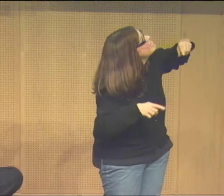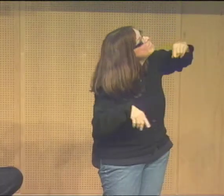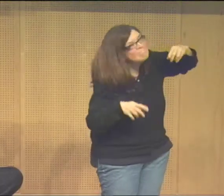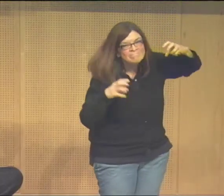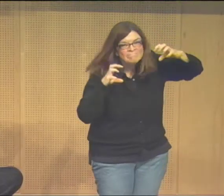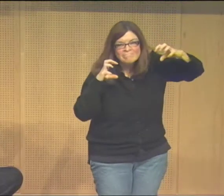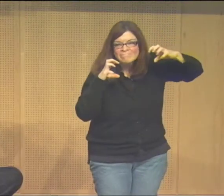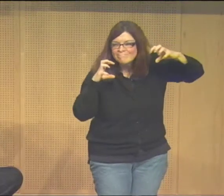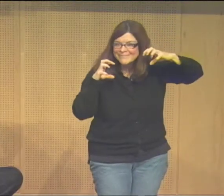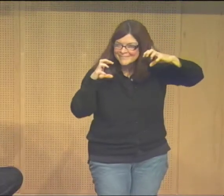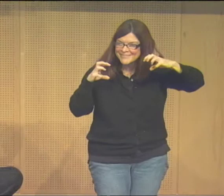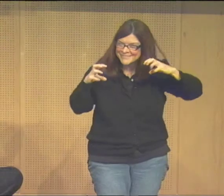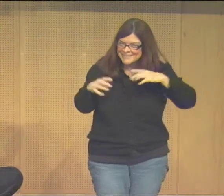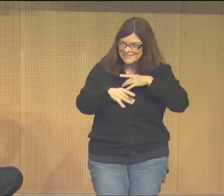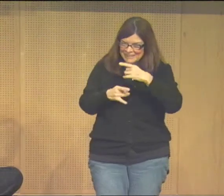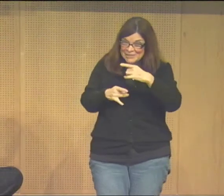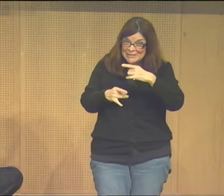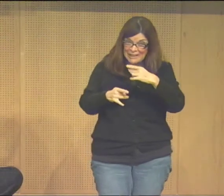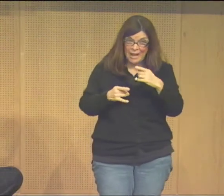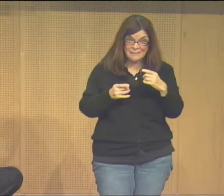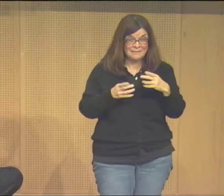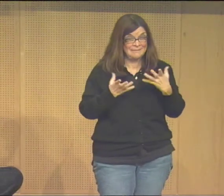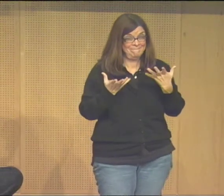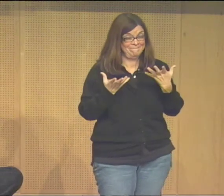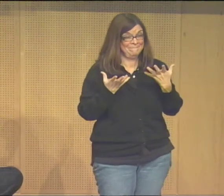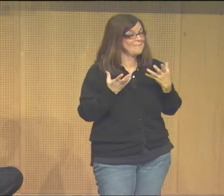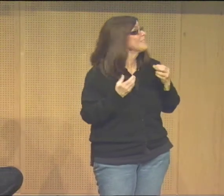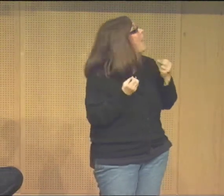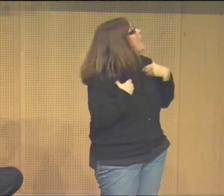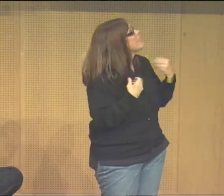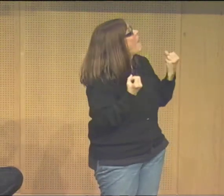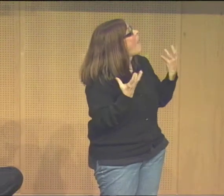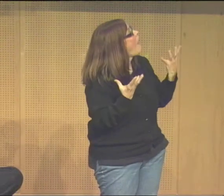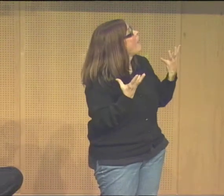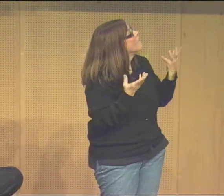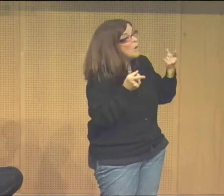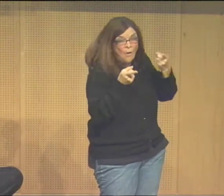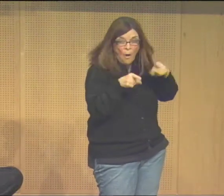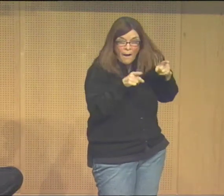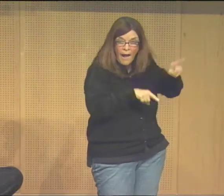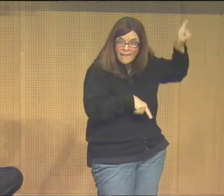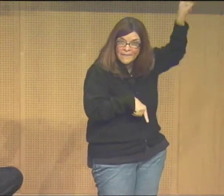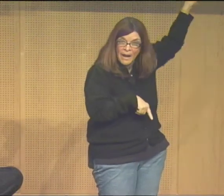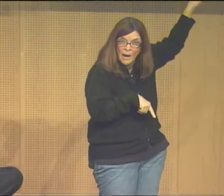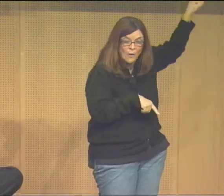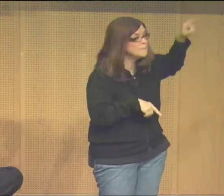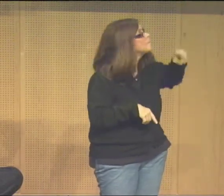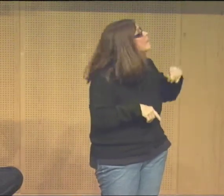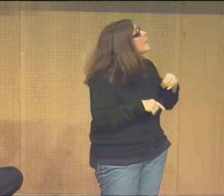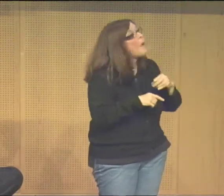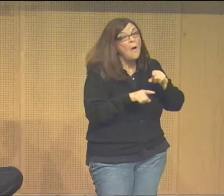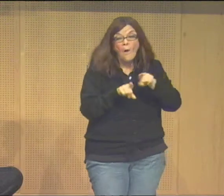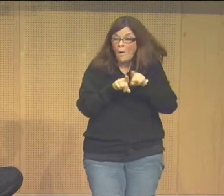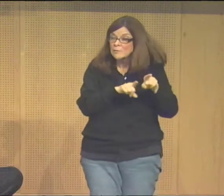in this picture. Kind of like at each other's throats. It's kind of interesting. What's going on there, you might wonder?